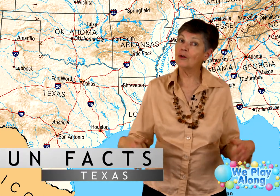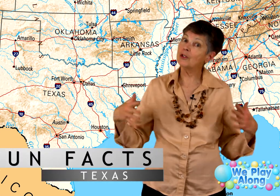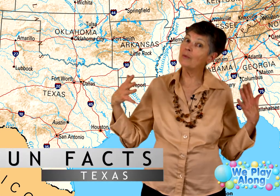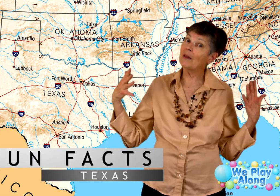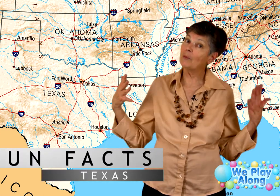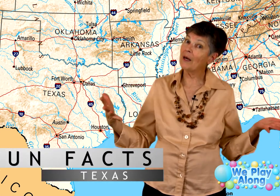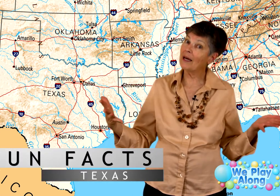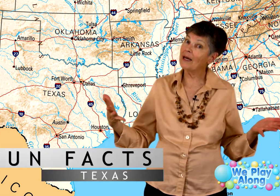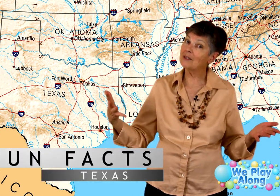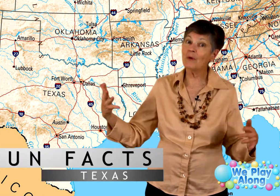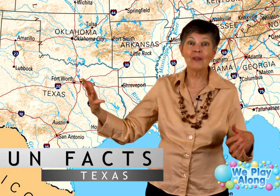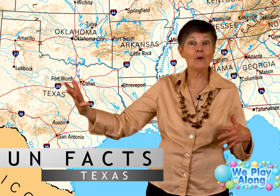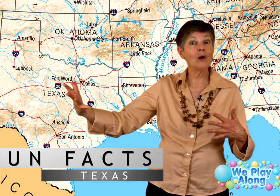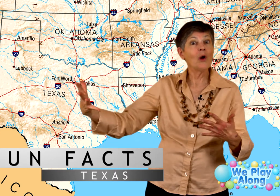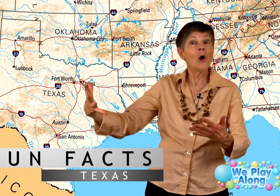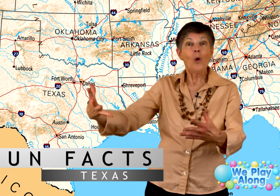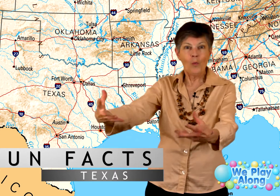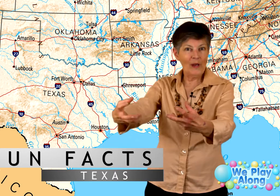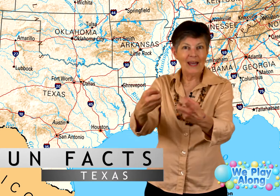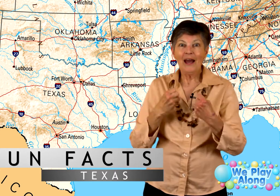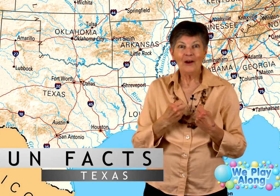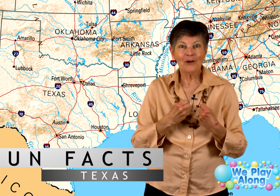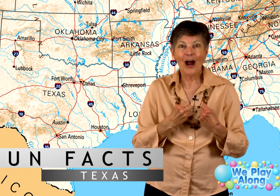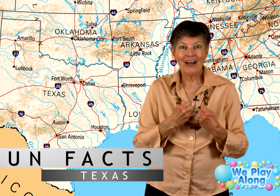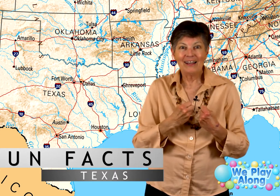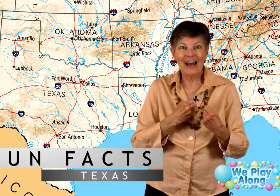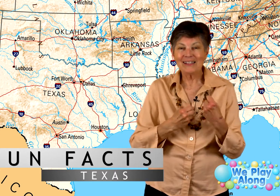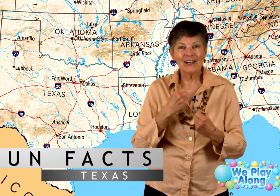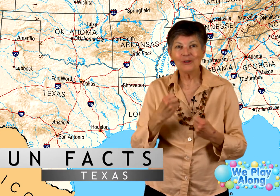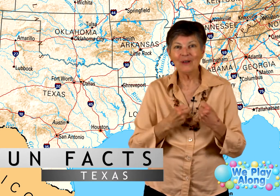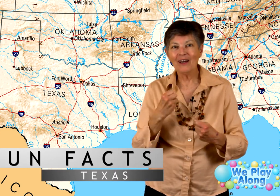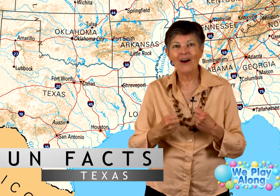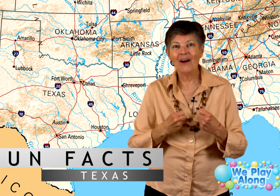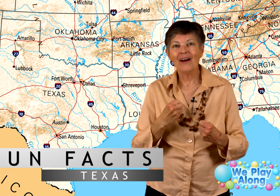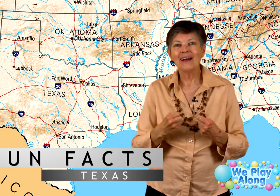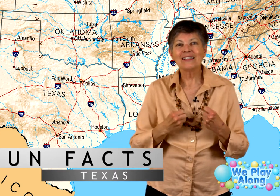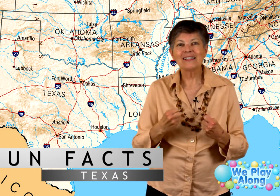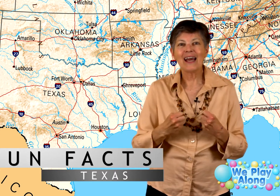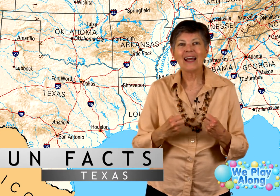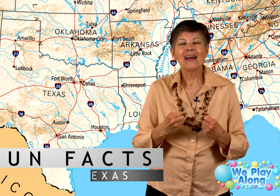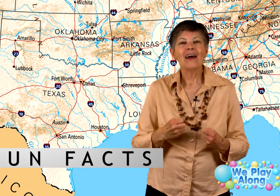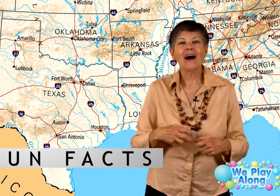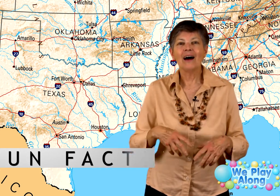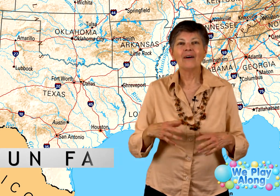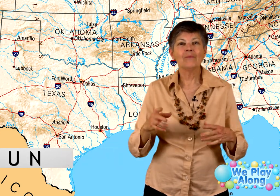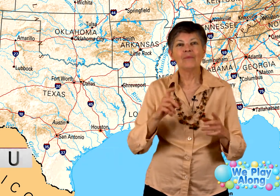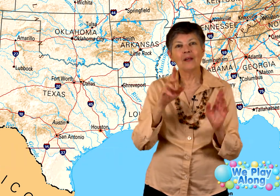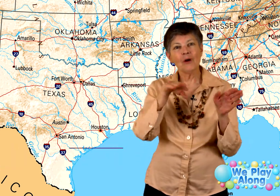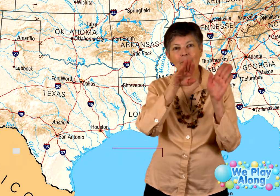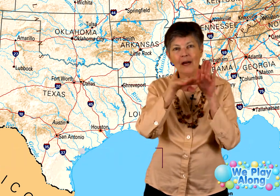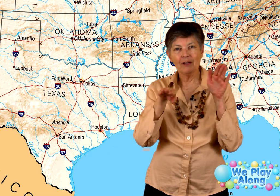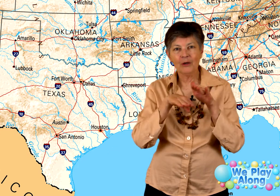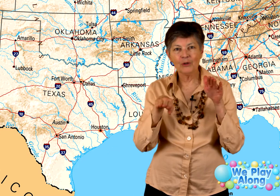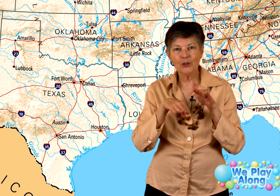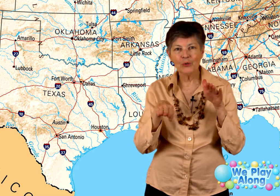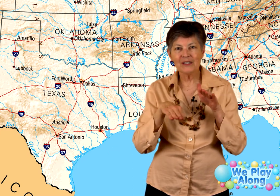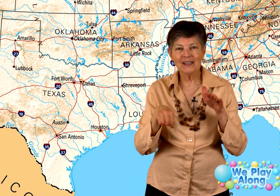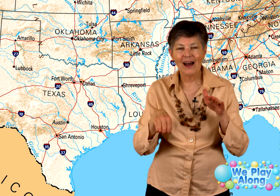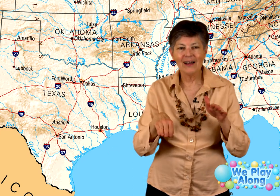used to be the biggest, but then when we got Alaska to be our state, they dropped down to number two in size.